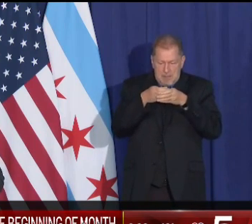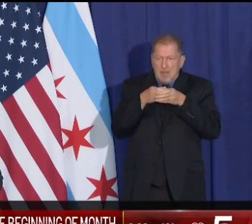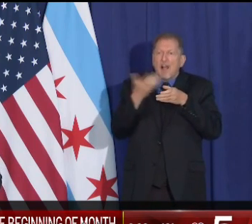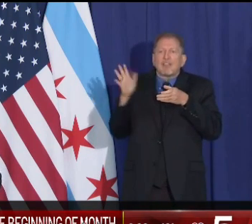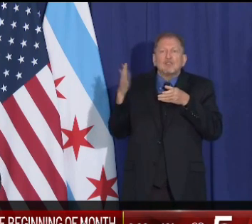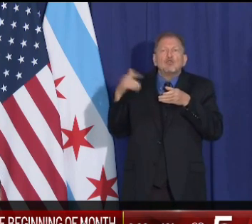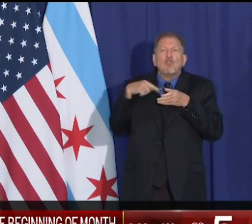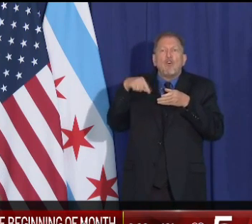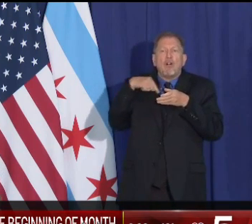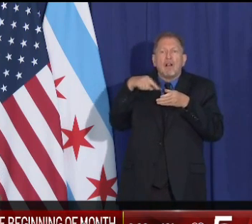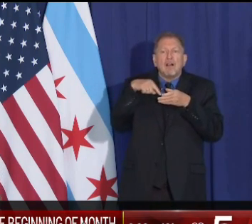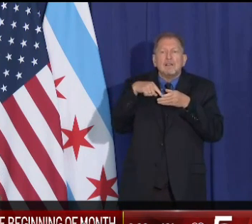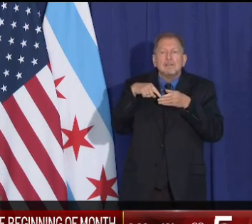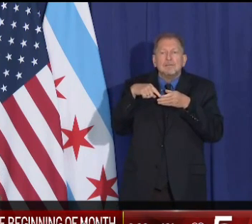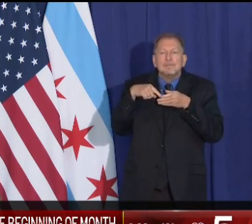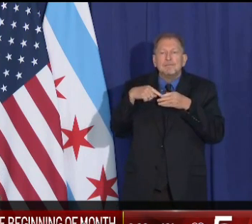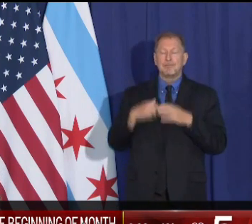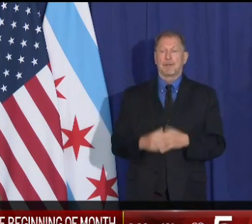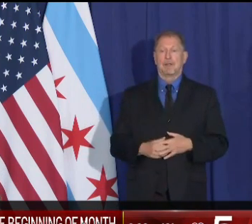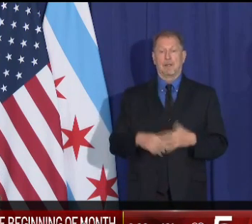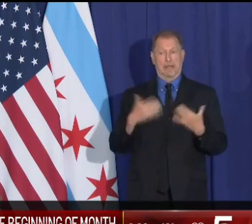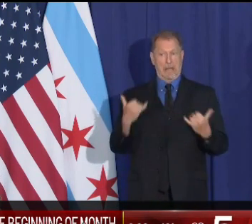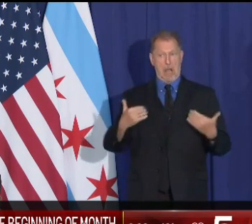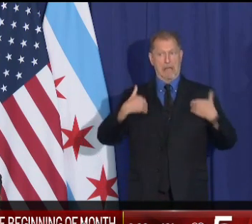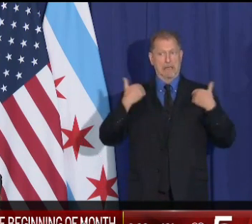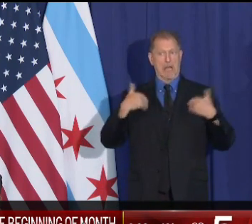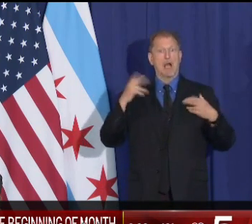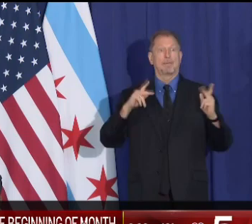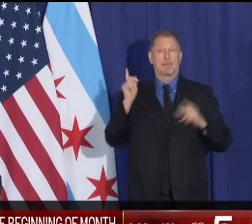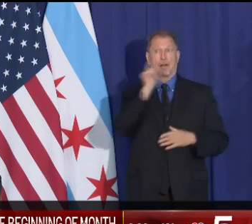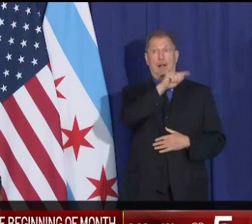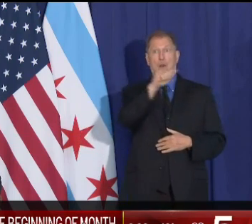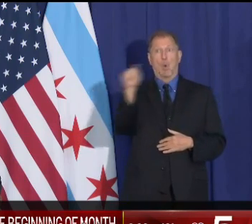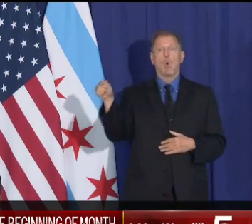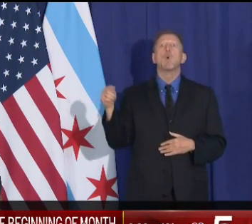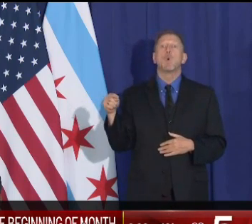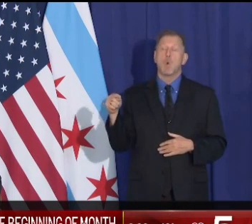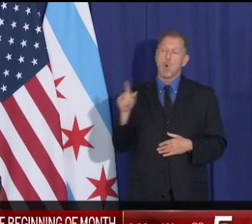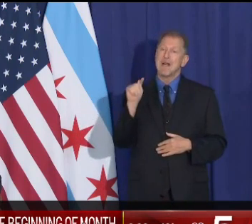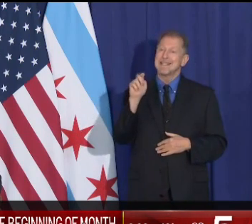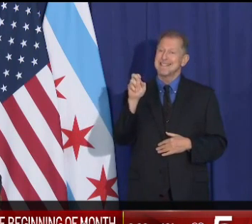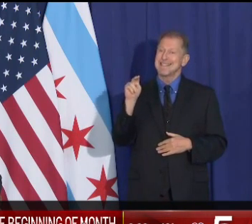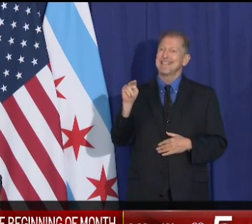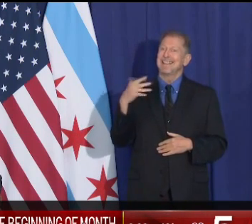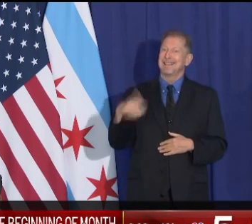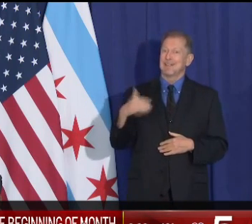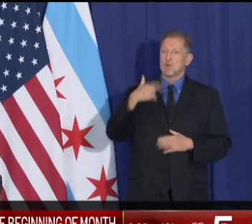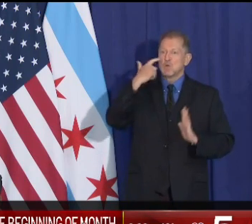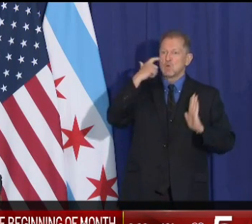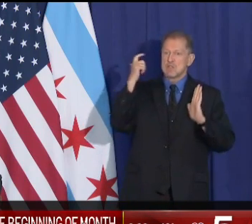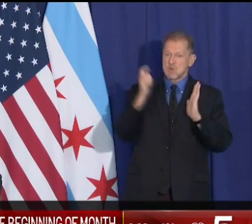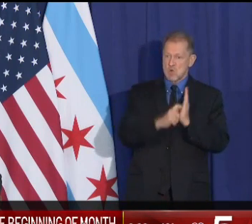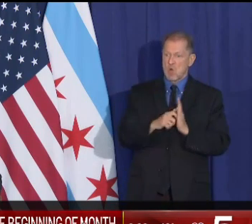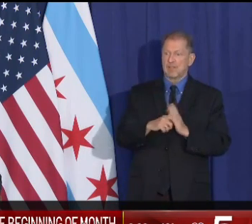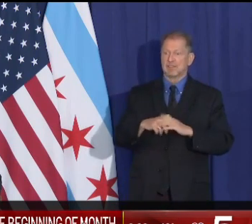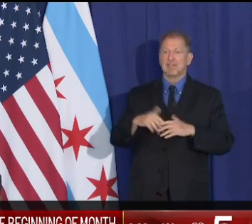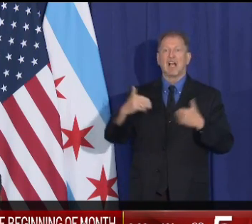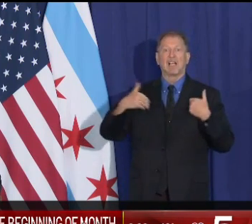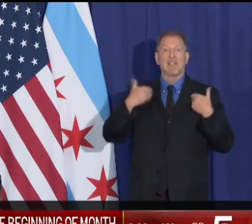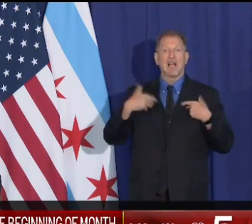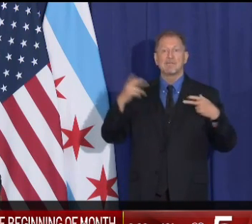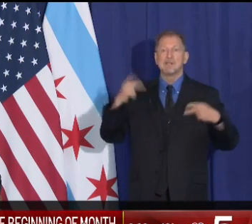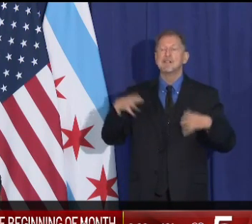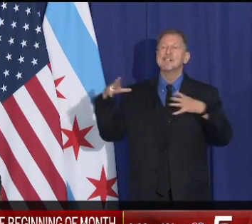And I want to speak to our young people as well. We have increasingly seen large gatherings of